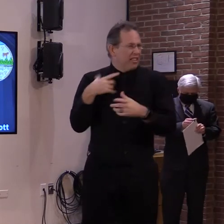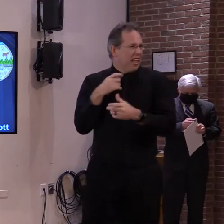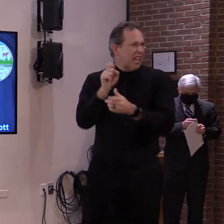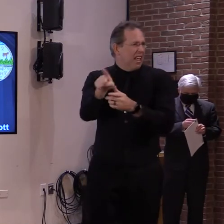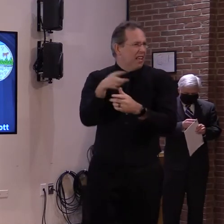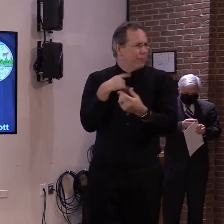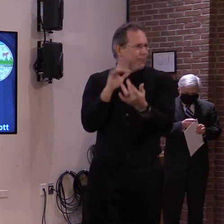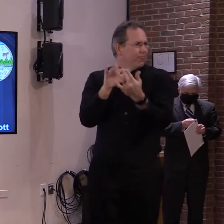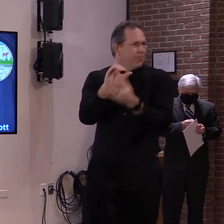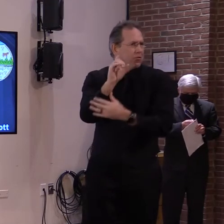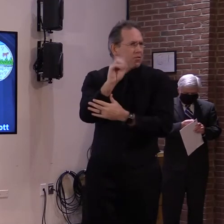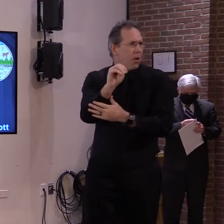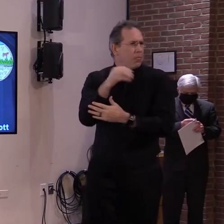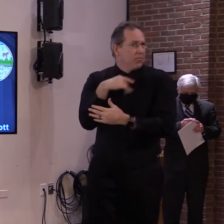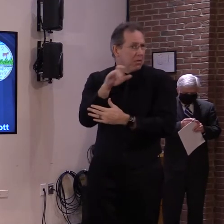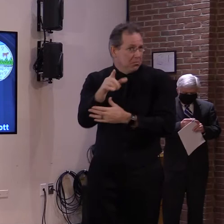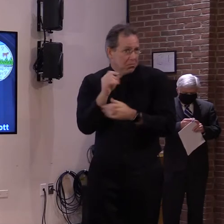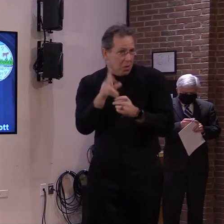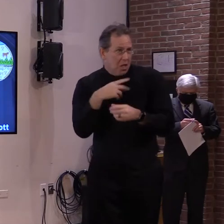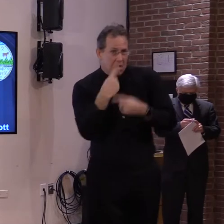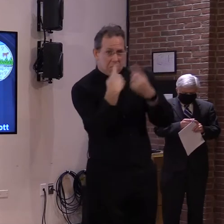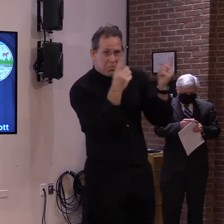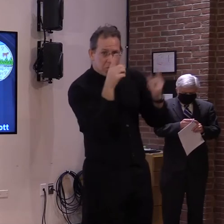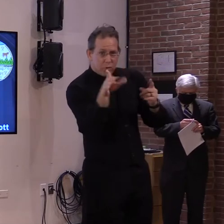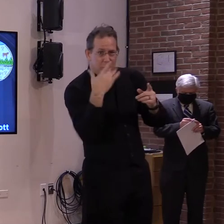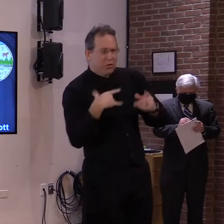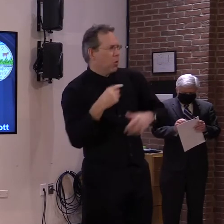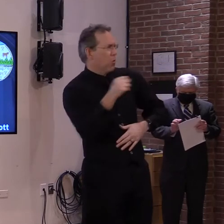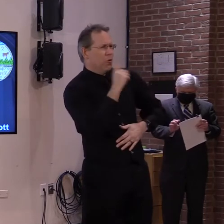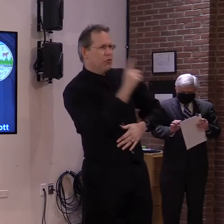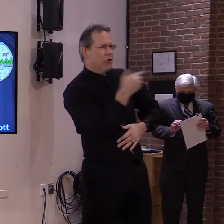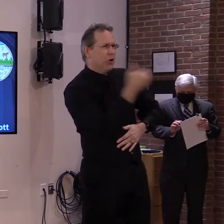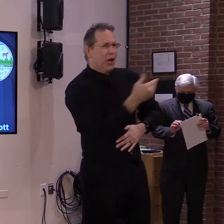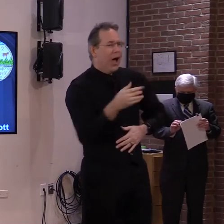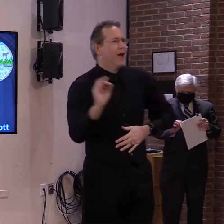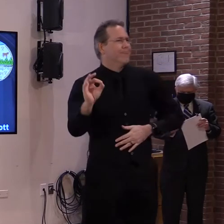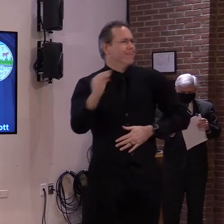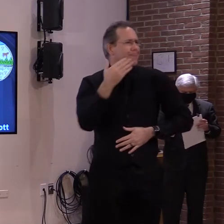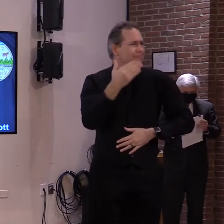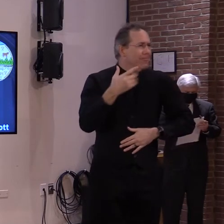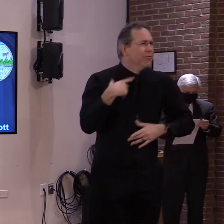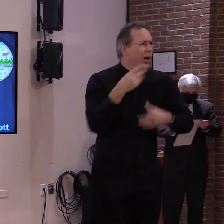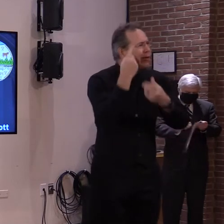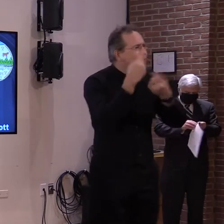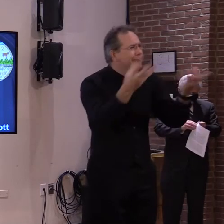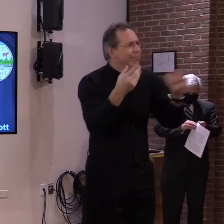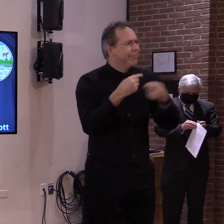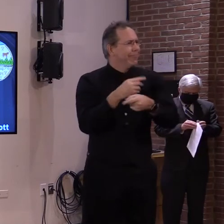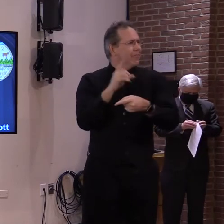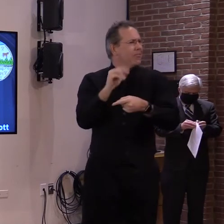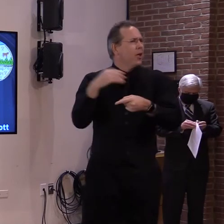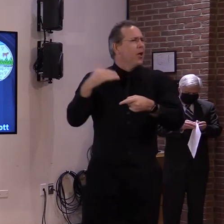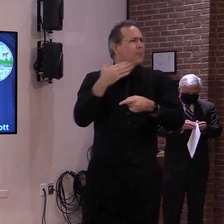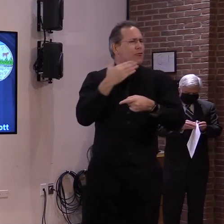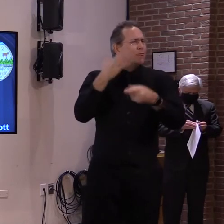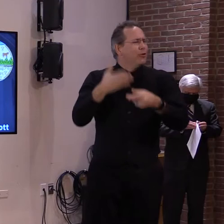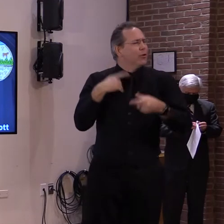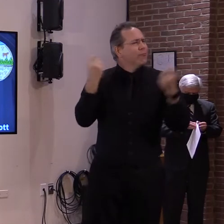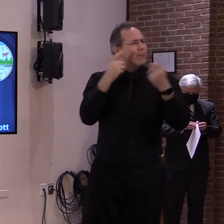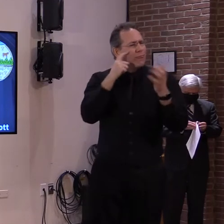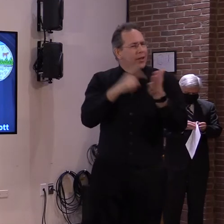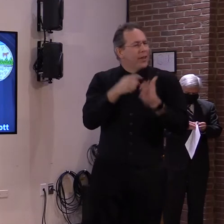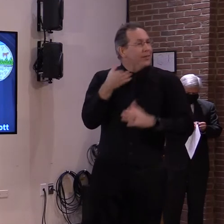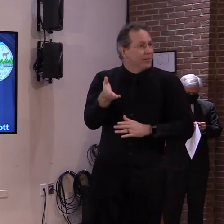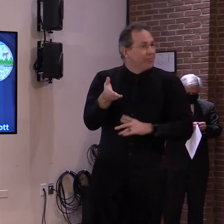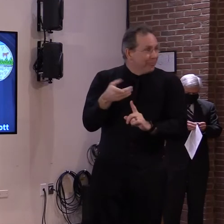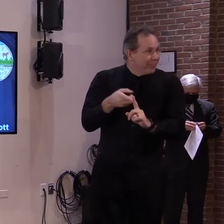as a student supervisor. South Burlington is celebrating Dom this week, including putting up a cardboard